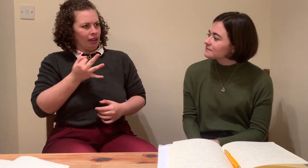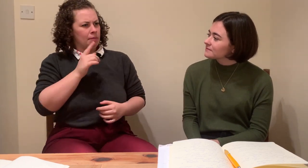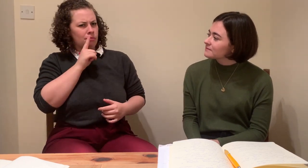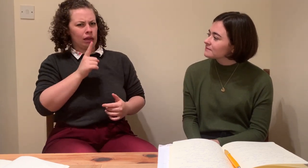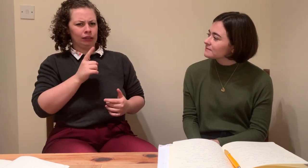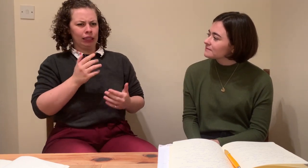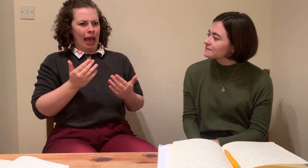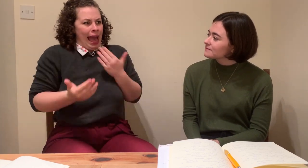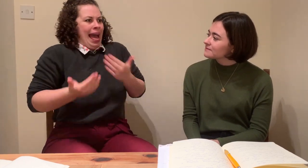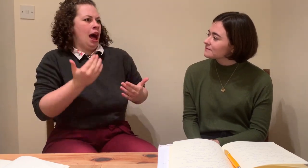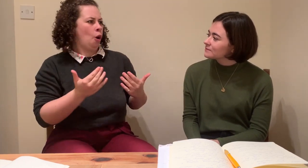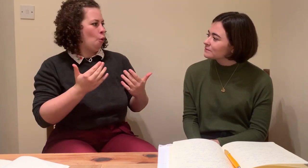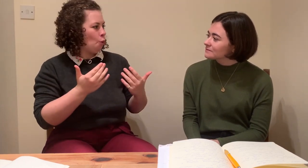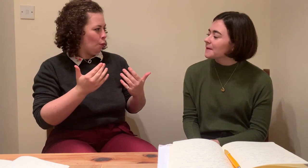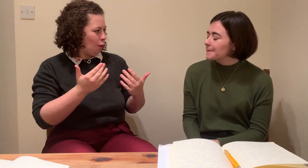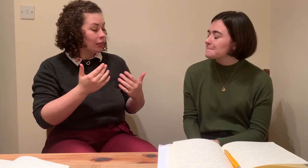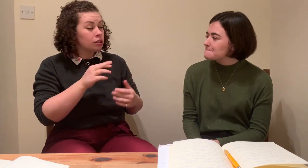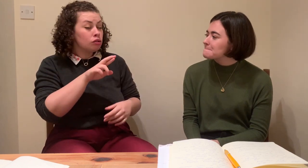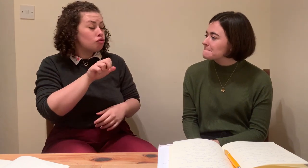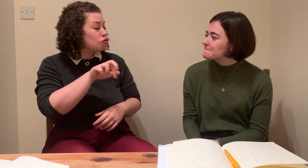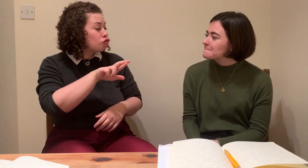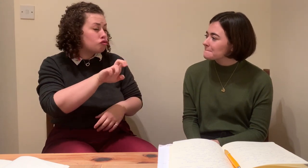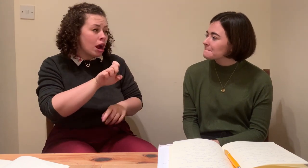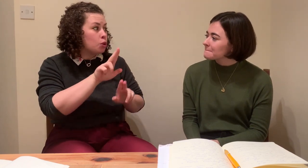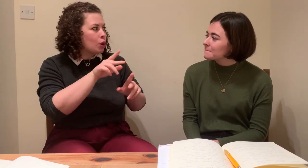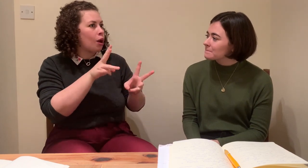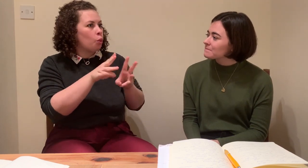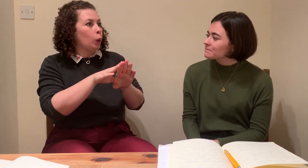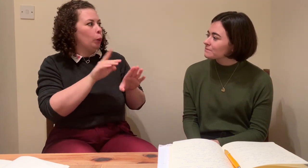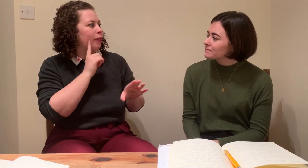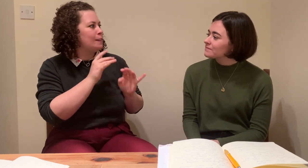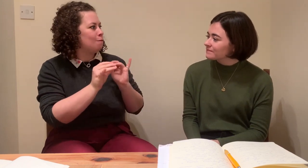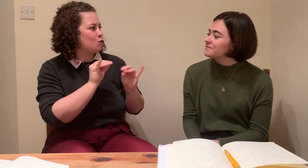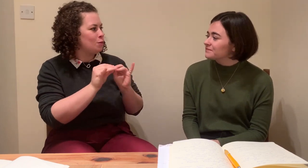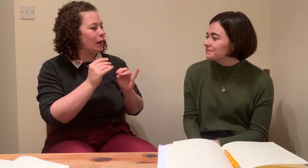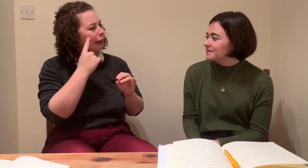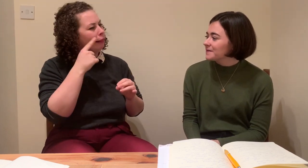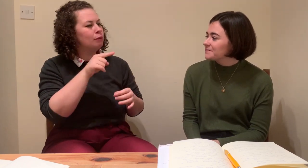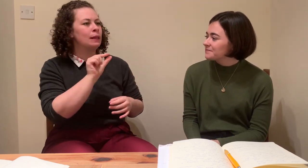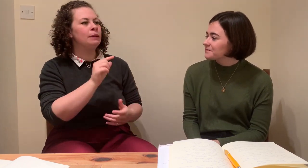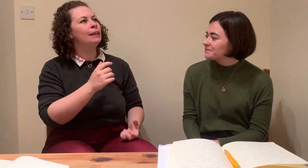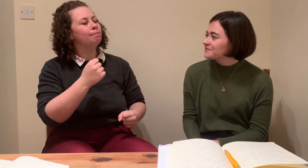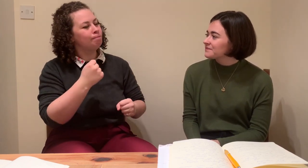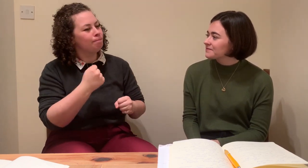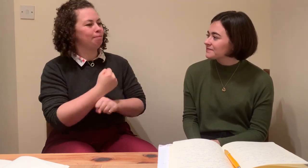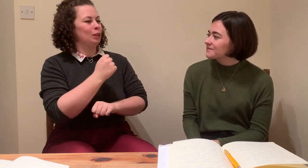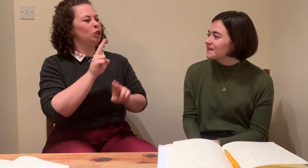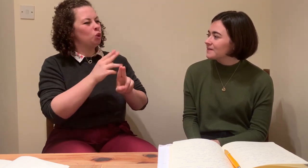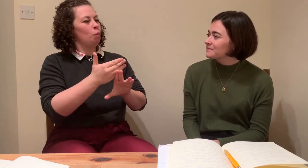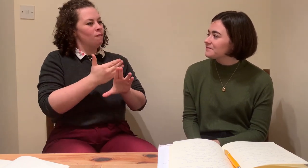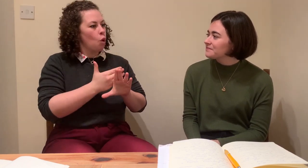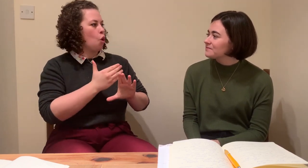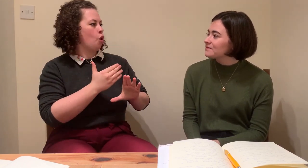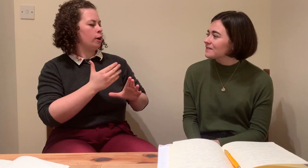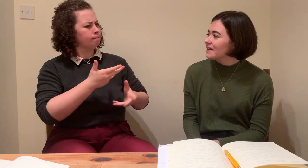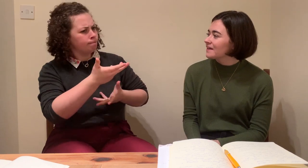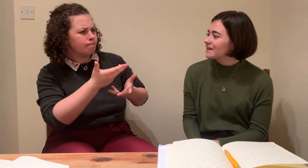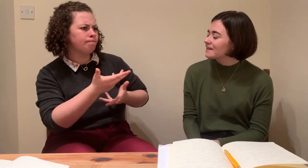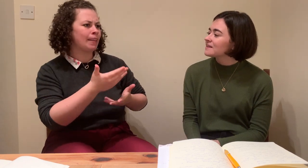I think people are more, you know, more aware that a deaf and hearing interpreter need to be used together as a team. Absolutely, yeah. So there definitely are more instances